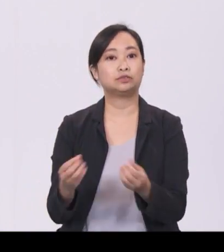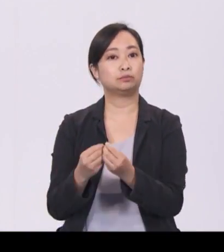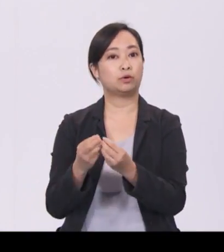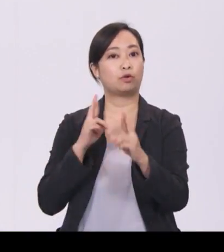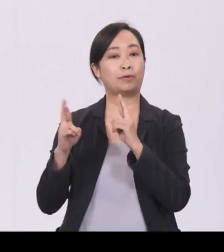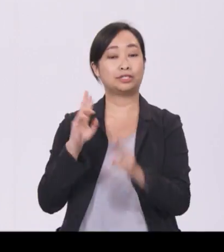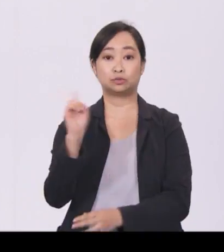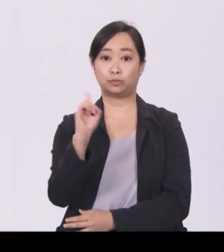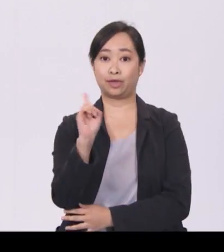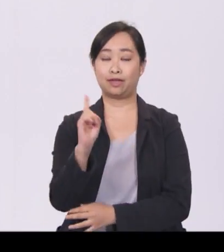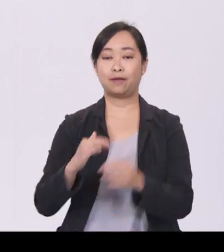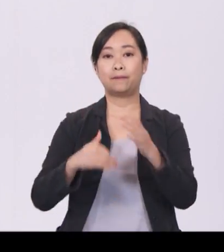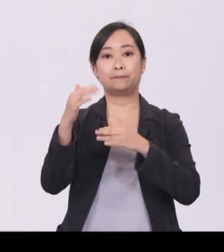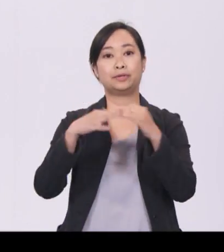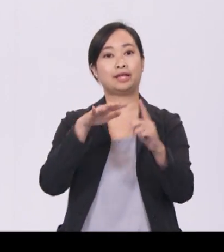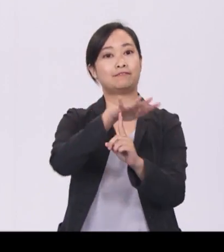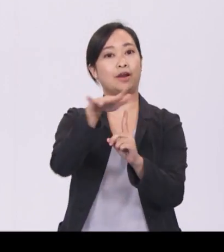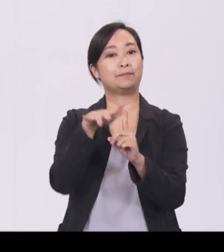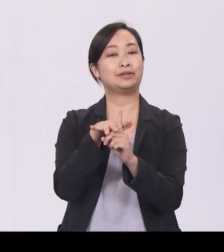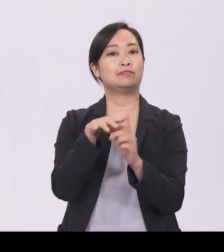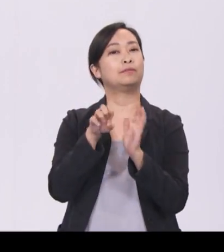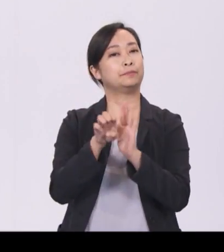built environment sector, particularly in construction.